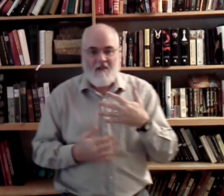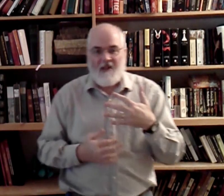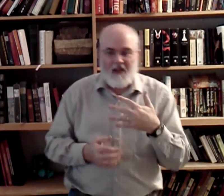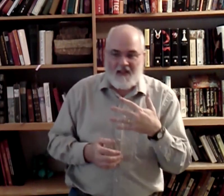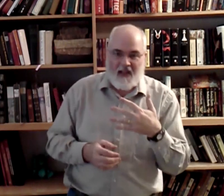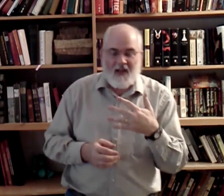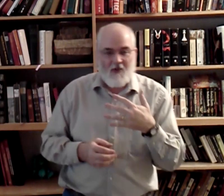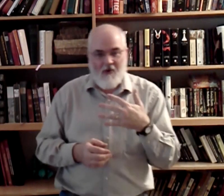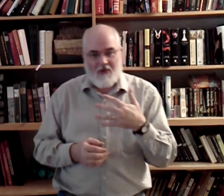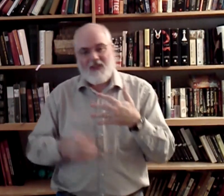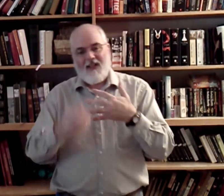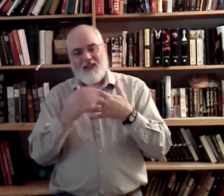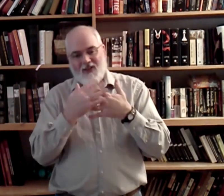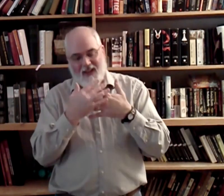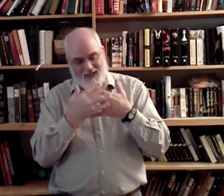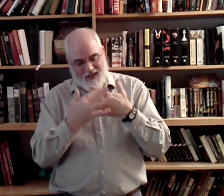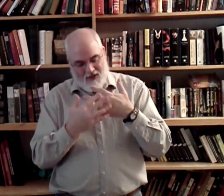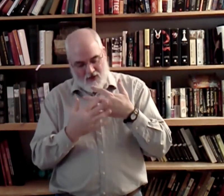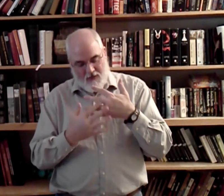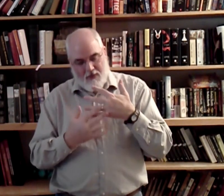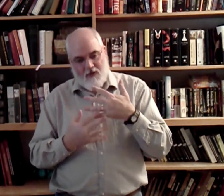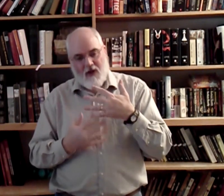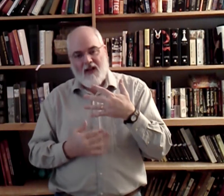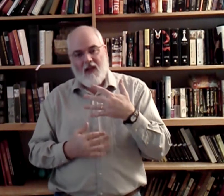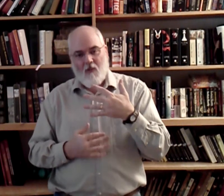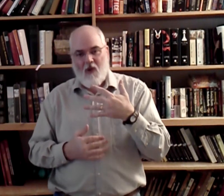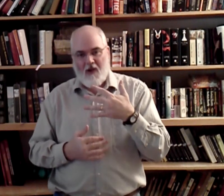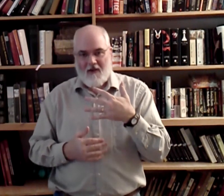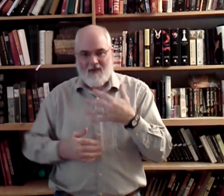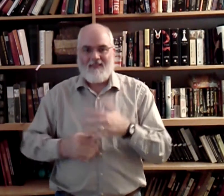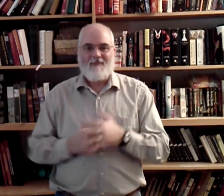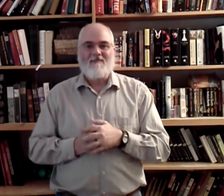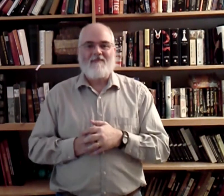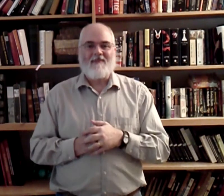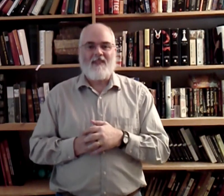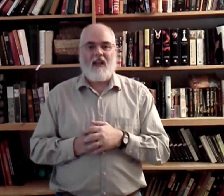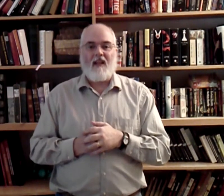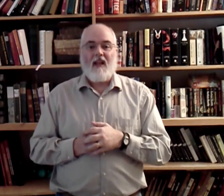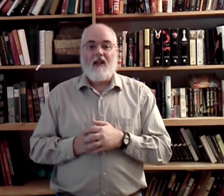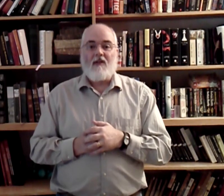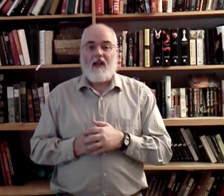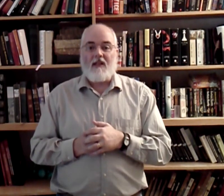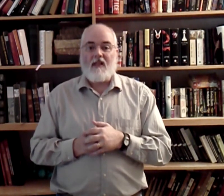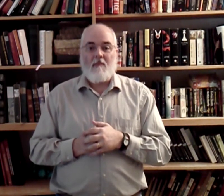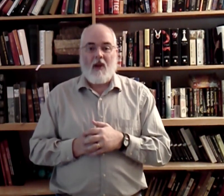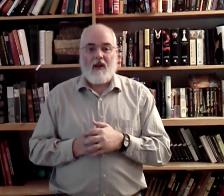that is in kind of groups. Okay? So it's just blood running down the wall here. Okay? Cleansing blood.